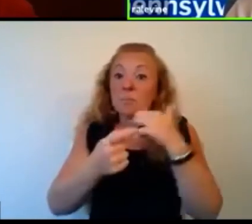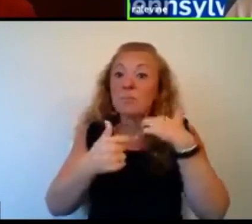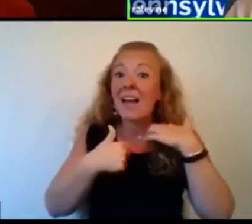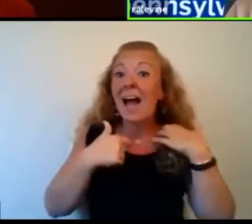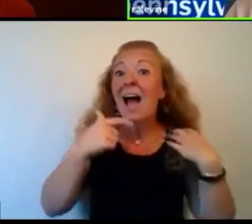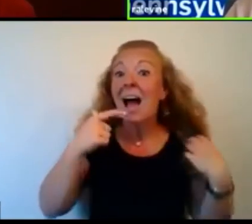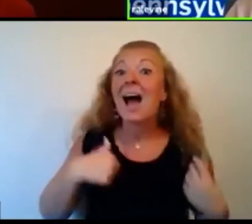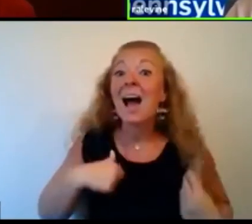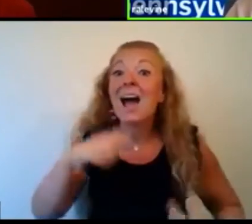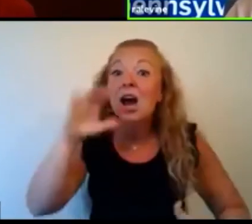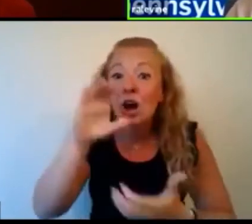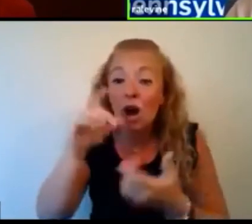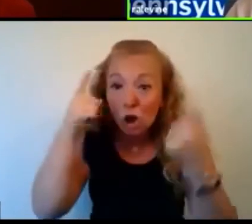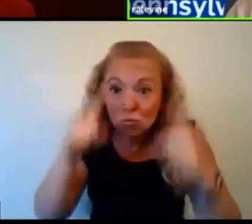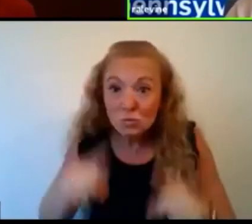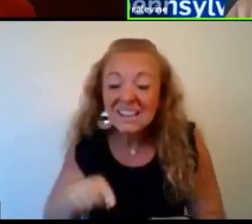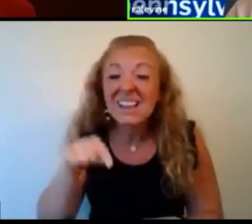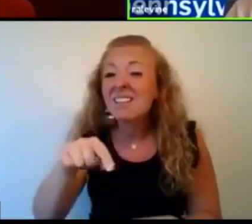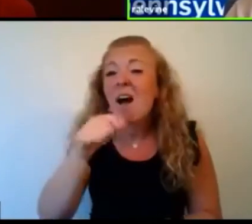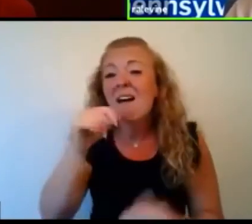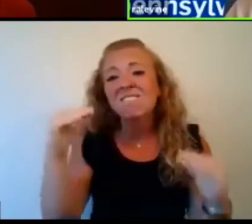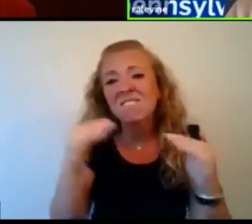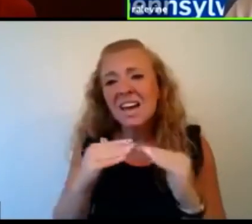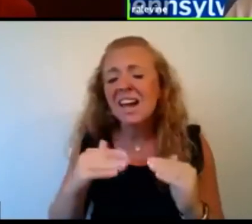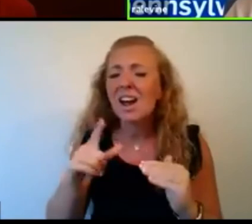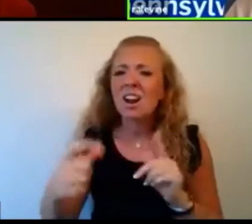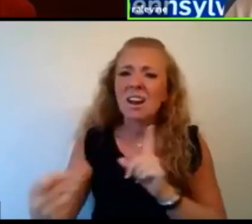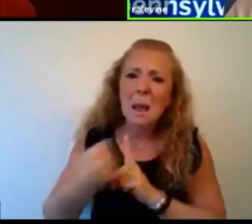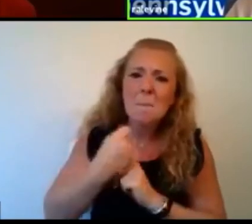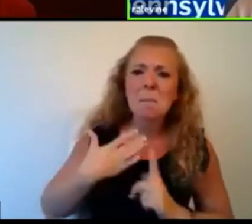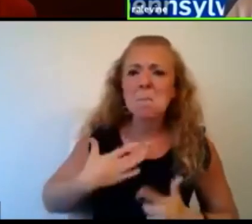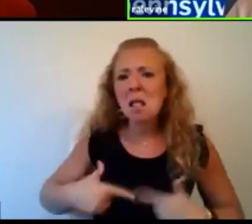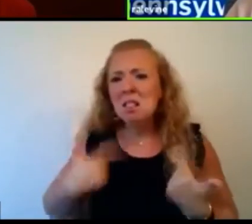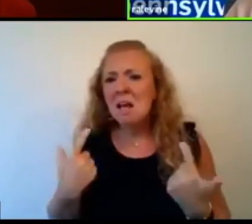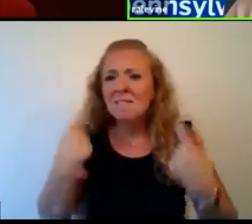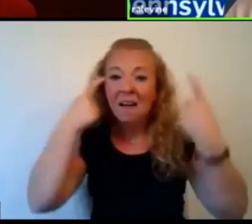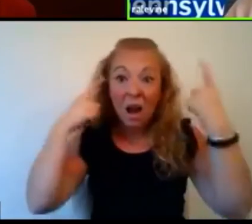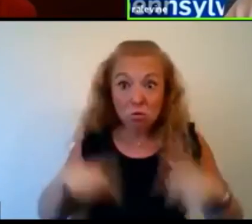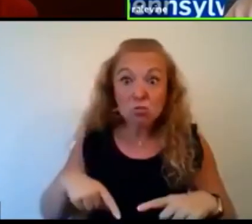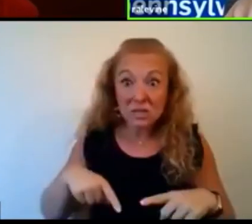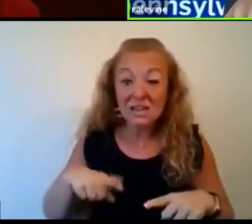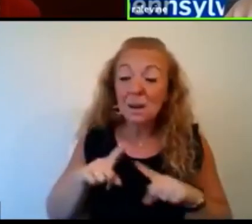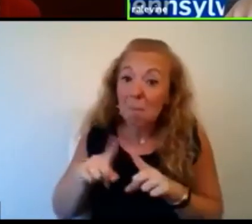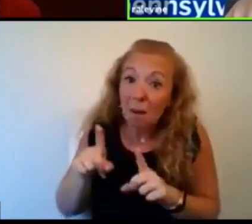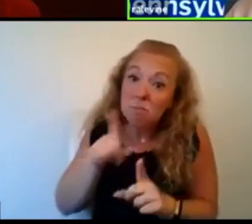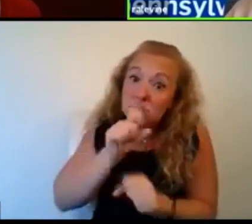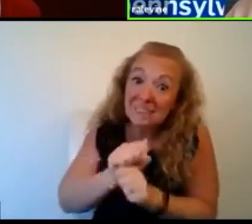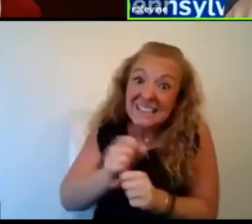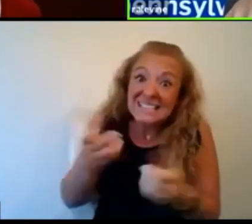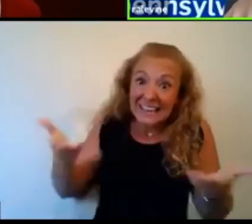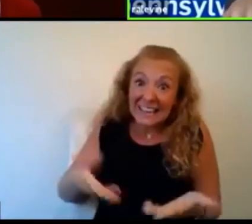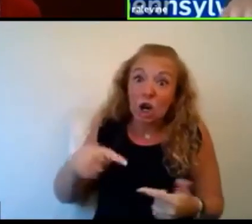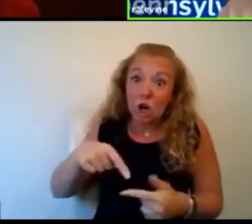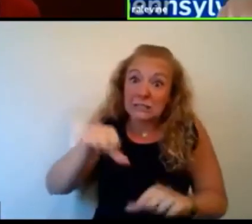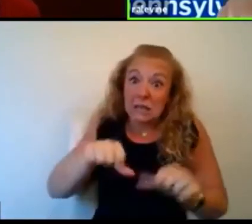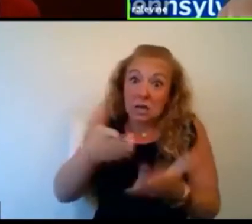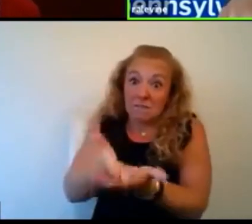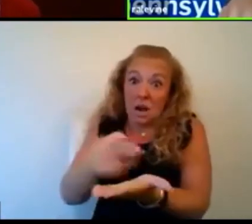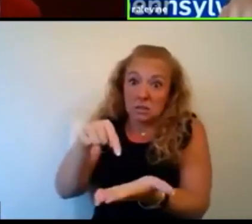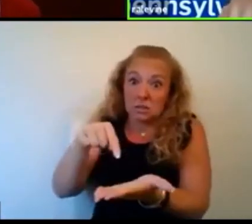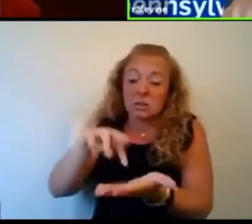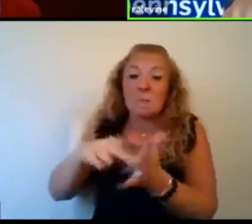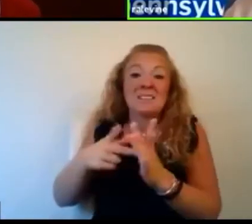unfair that this is here and is impacting our lives so much, but it is. And so we have, we have to view it objectively.